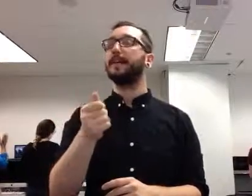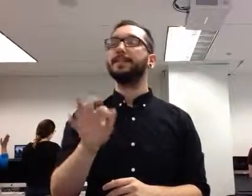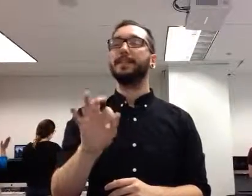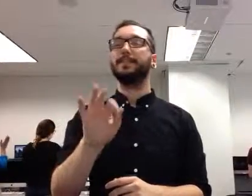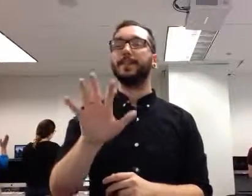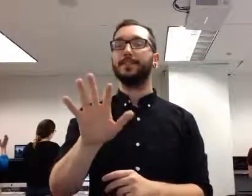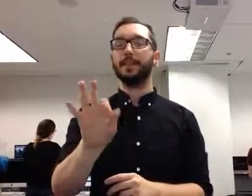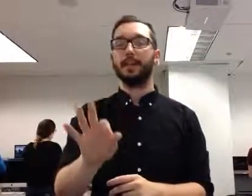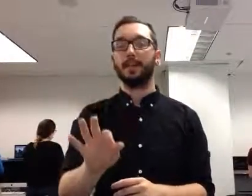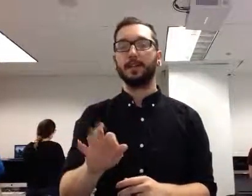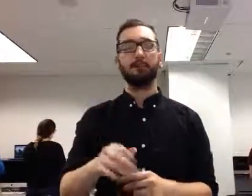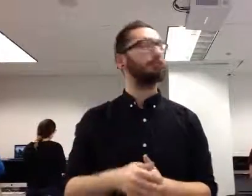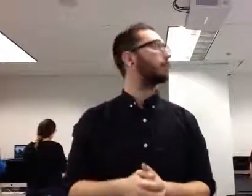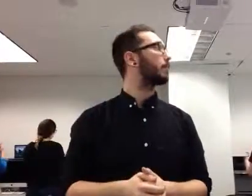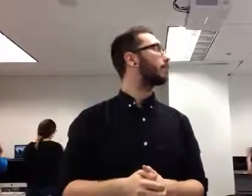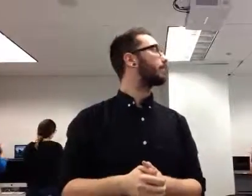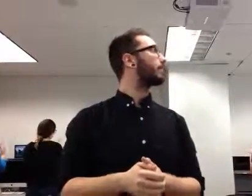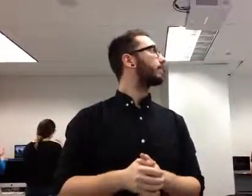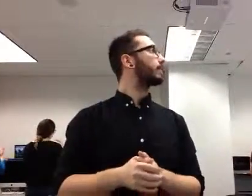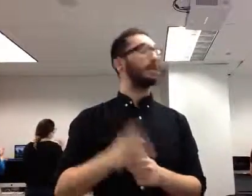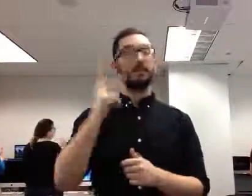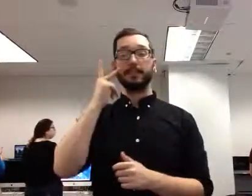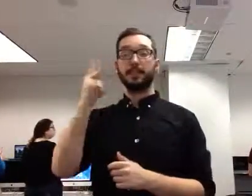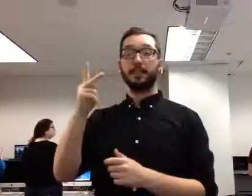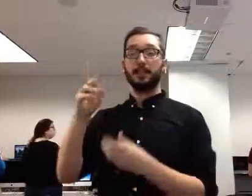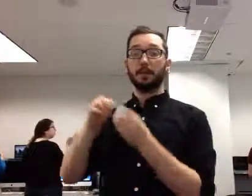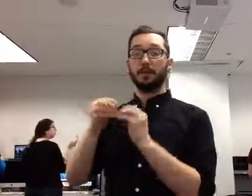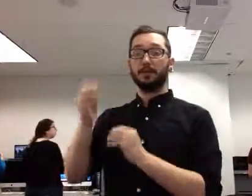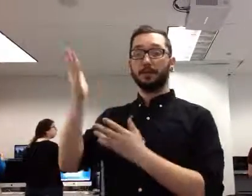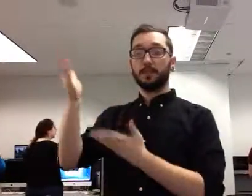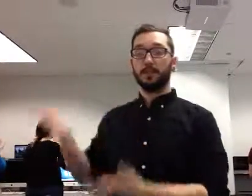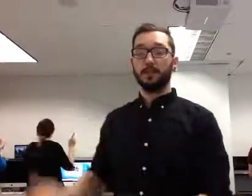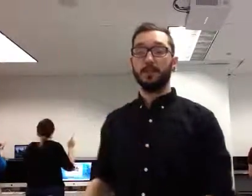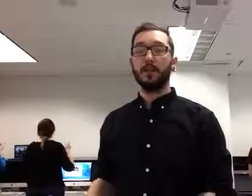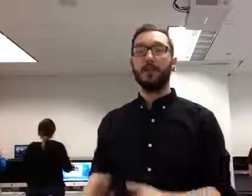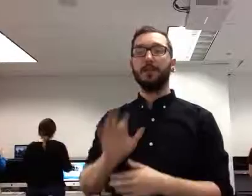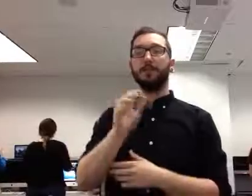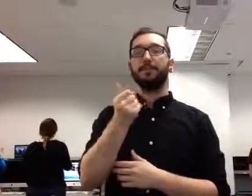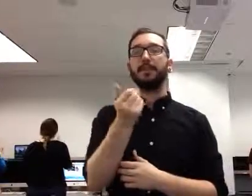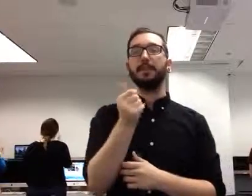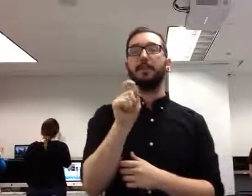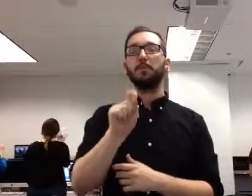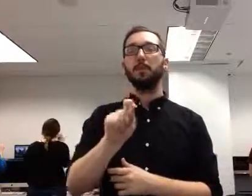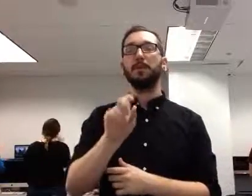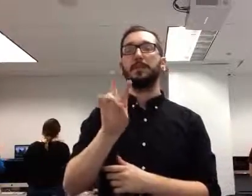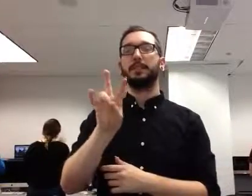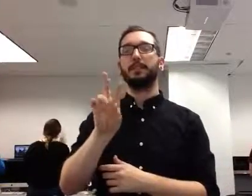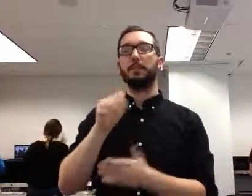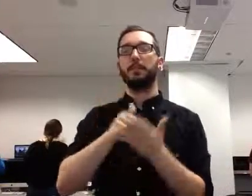what do you got here? About 15.7 million. And then